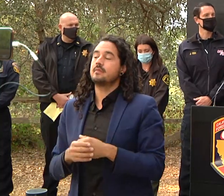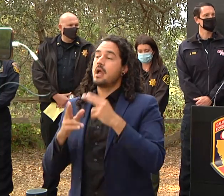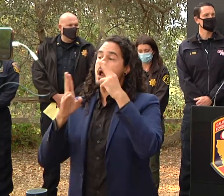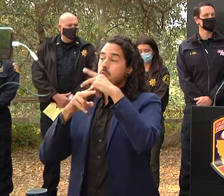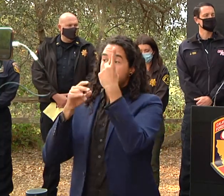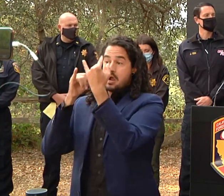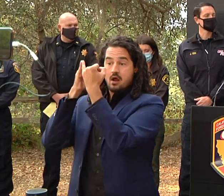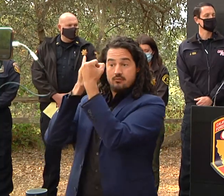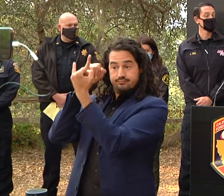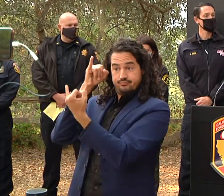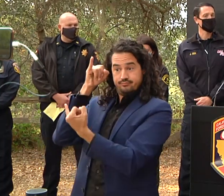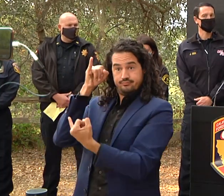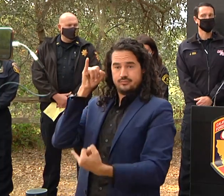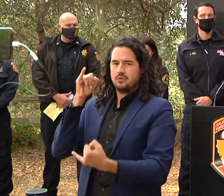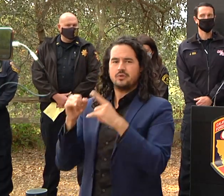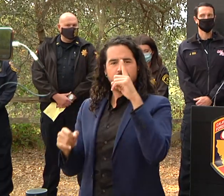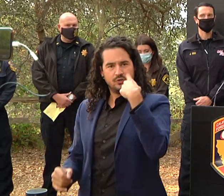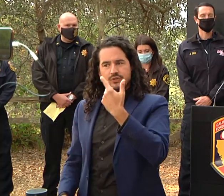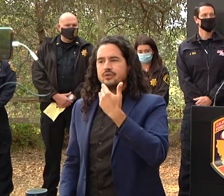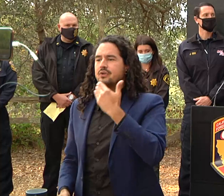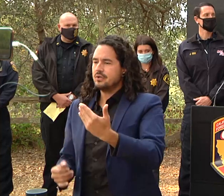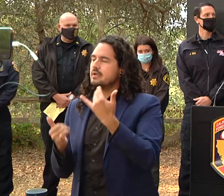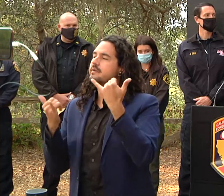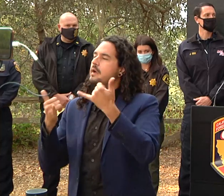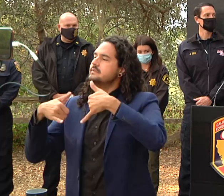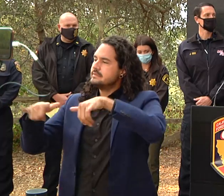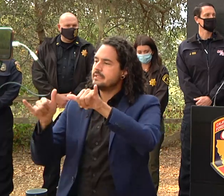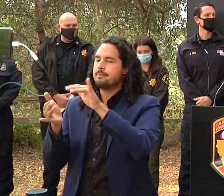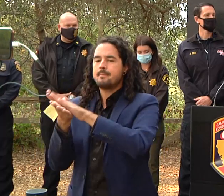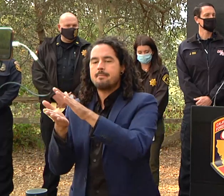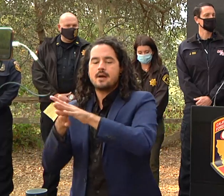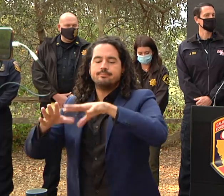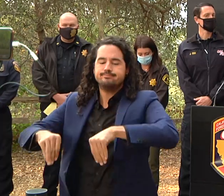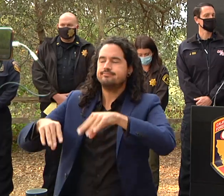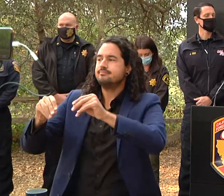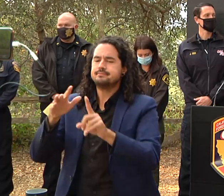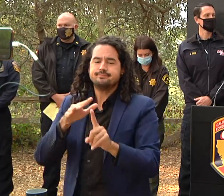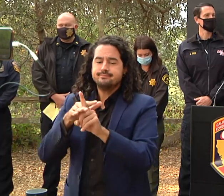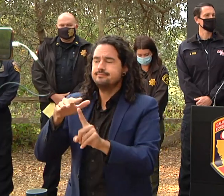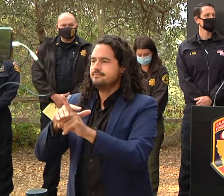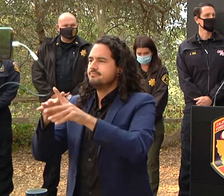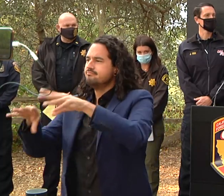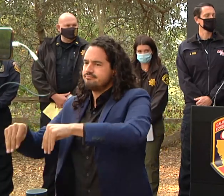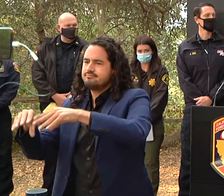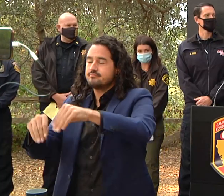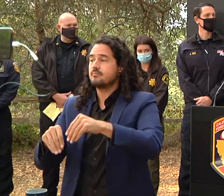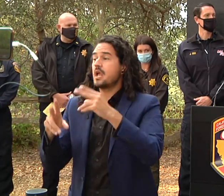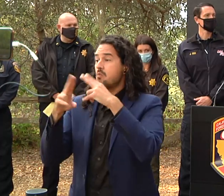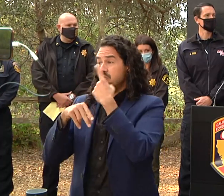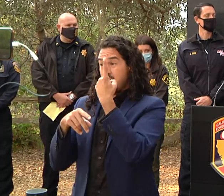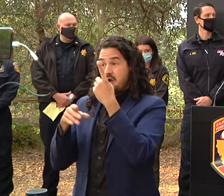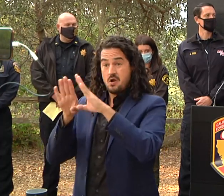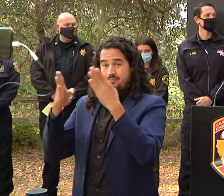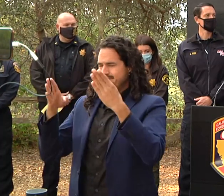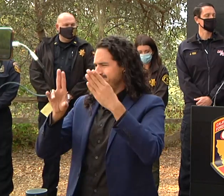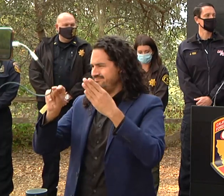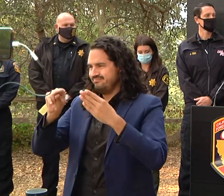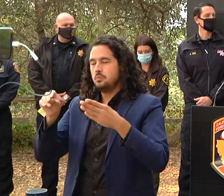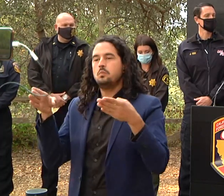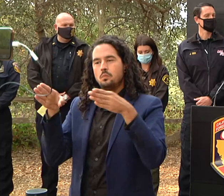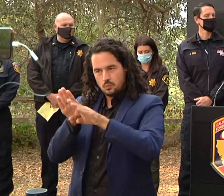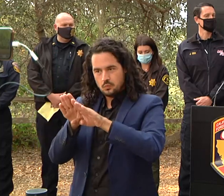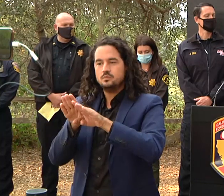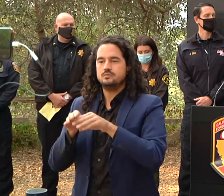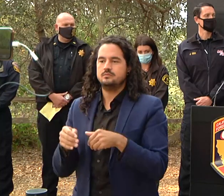up the highway 1 uh corridor is still closed as far as highway 1 uh caltrans is in there working along with the utility companies continue to uh make